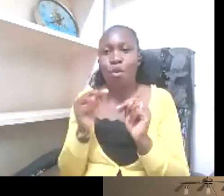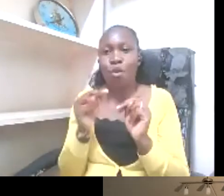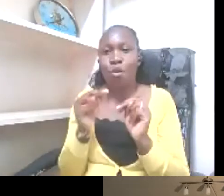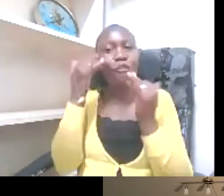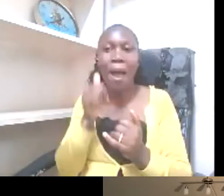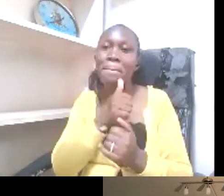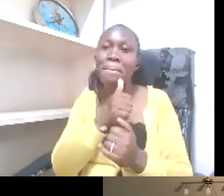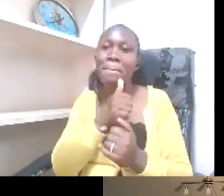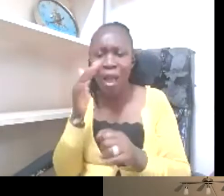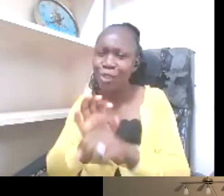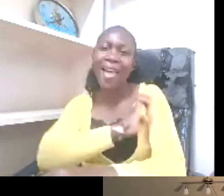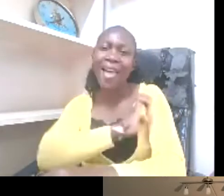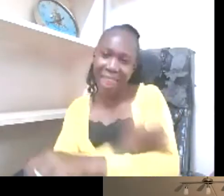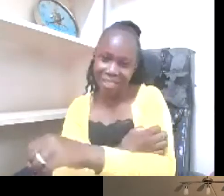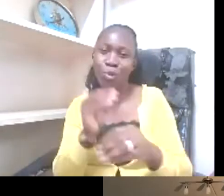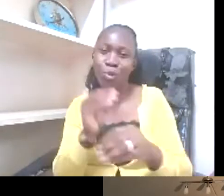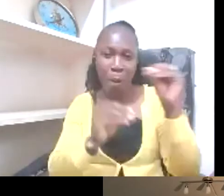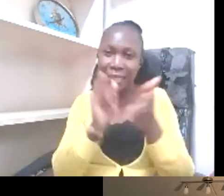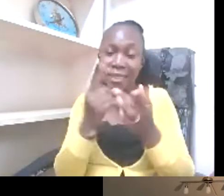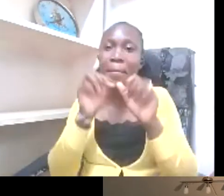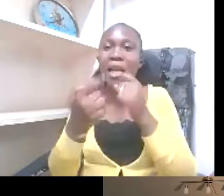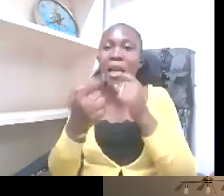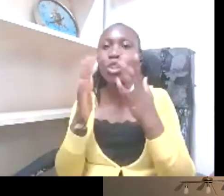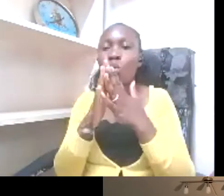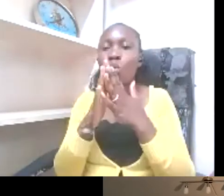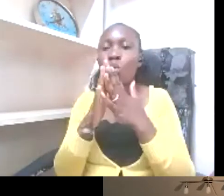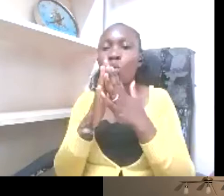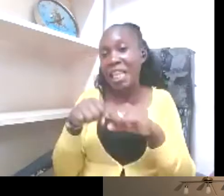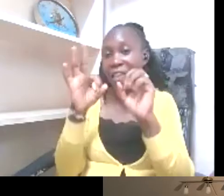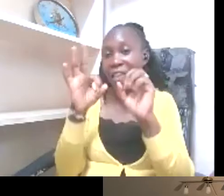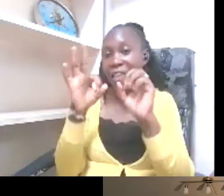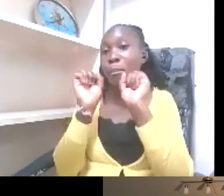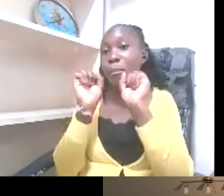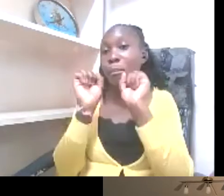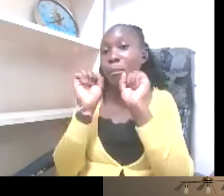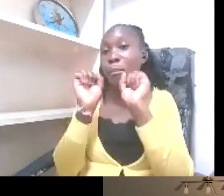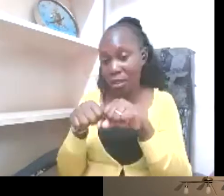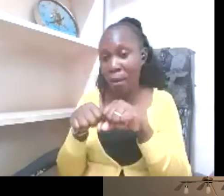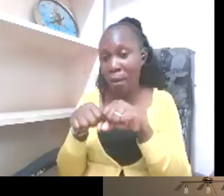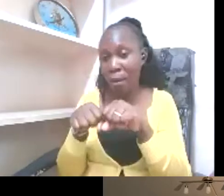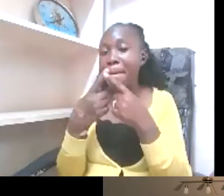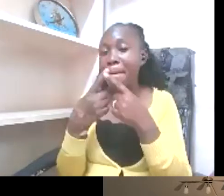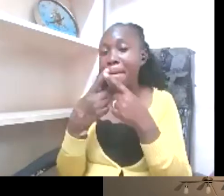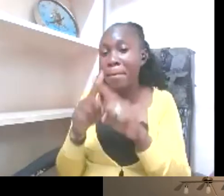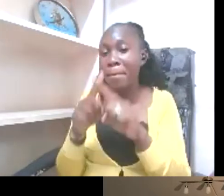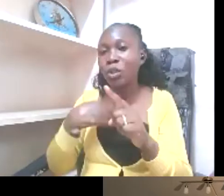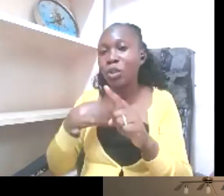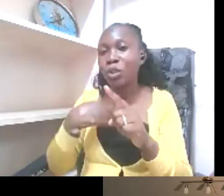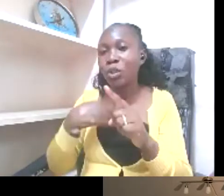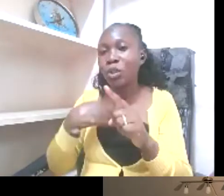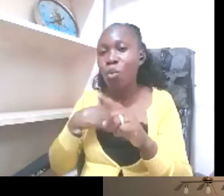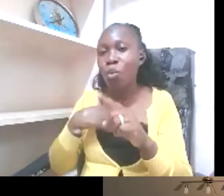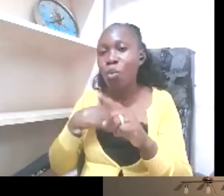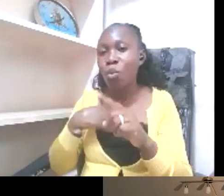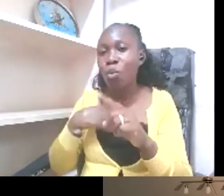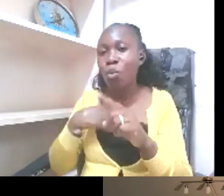mean, it was a closed group. So at least the university has adopted it, which is the most important thing. now we have, we'll begin